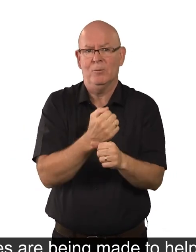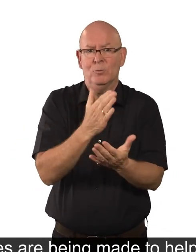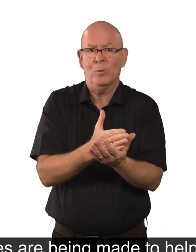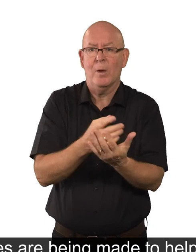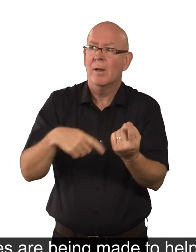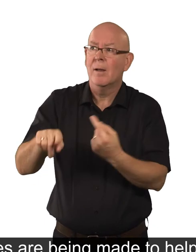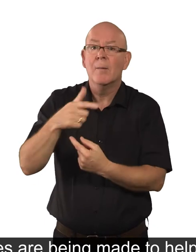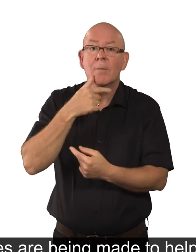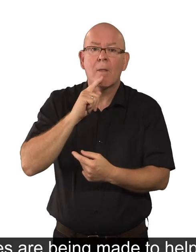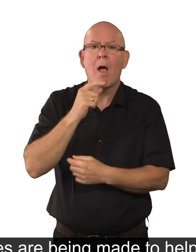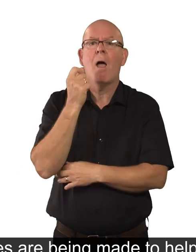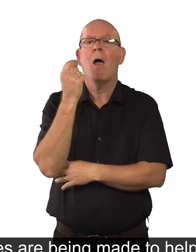understand what they must do.